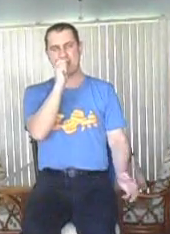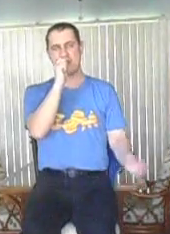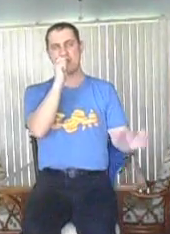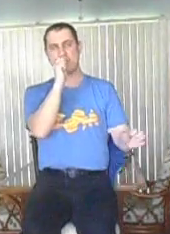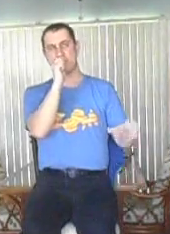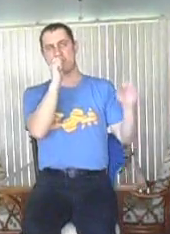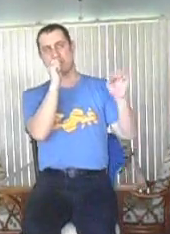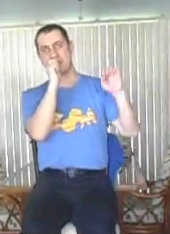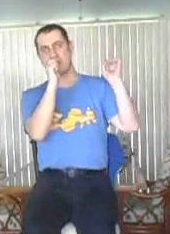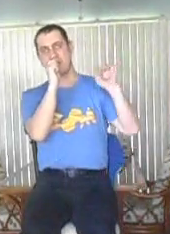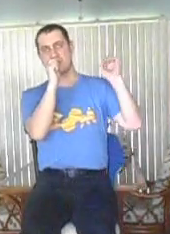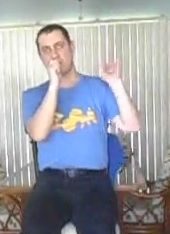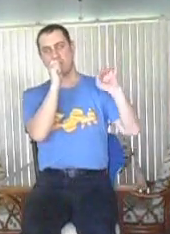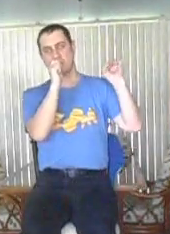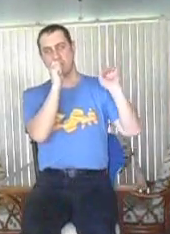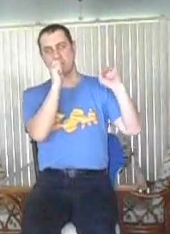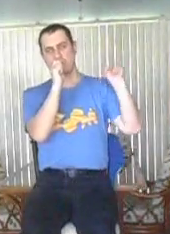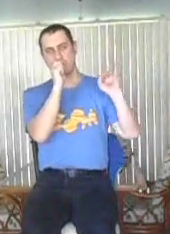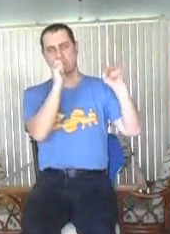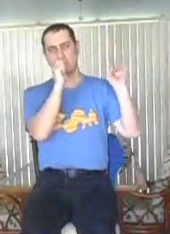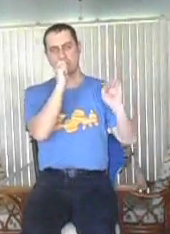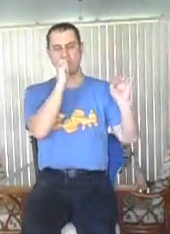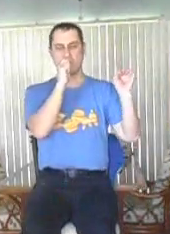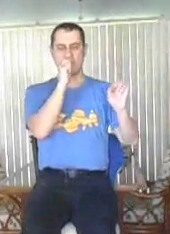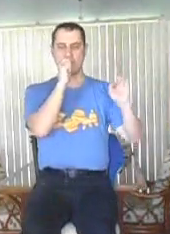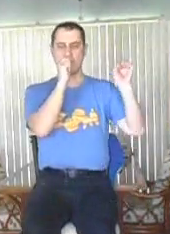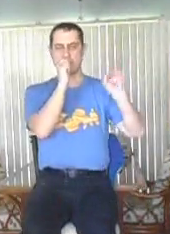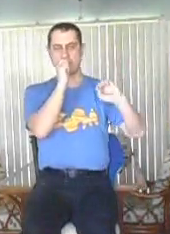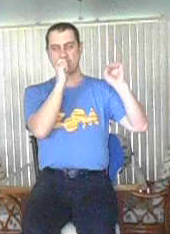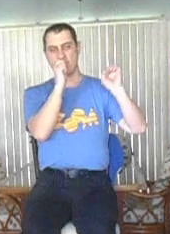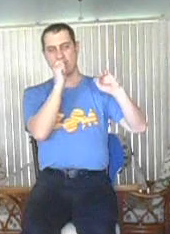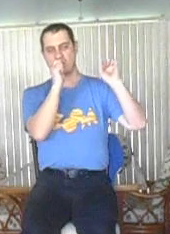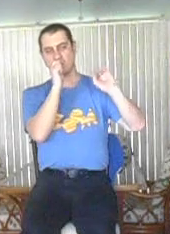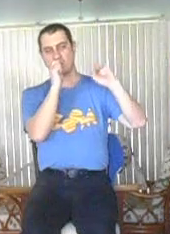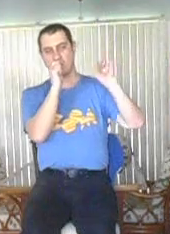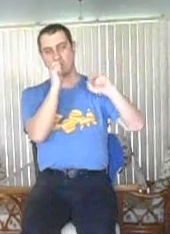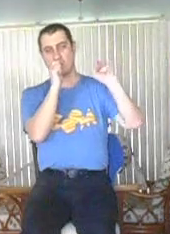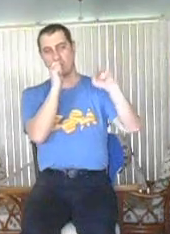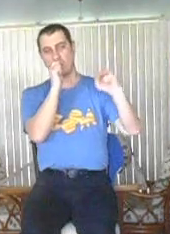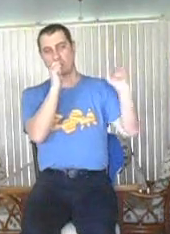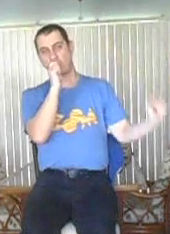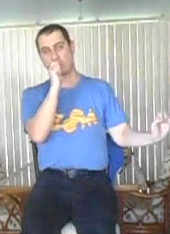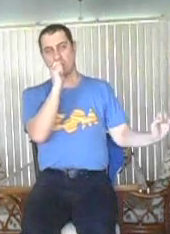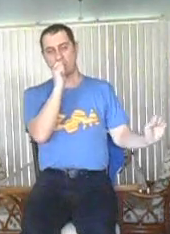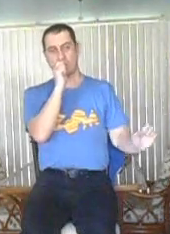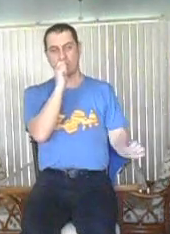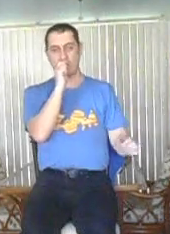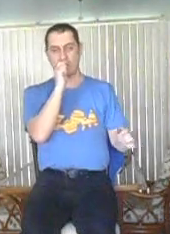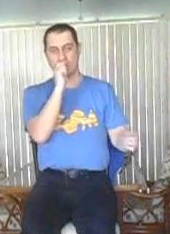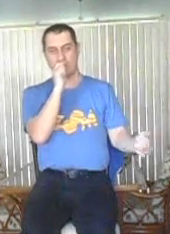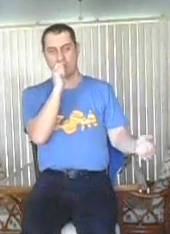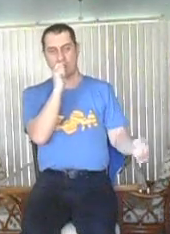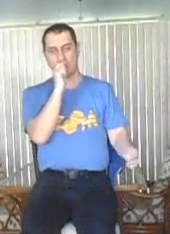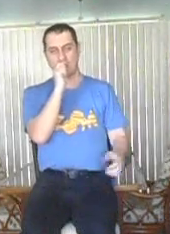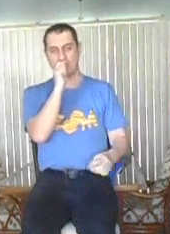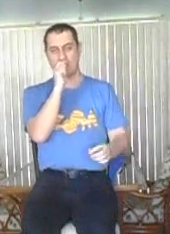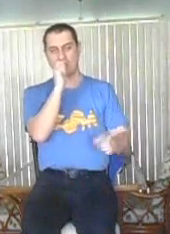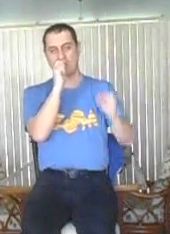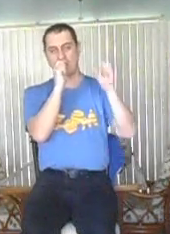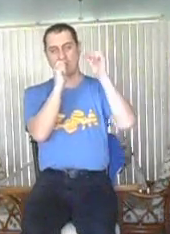me catching feelings, baby, how you doin'? You know the way you ride it, put your back into it Said you wanna be me, put